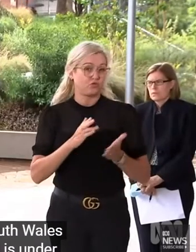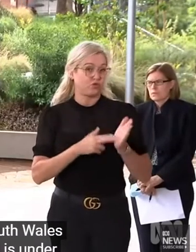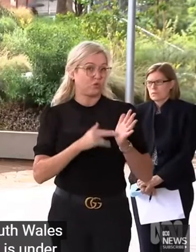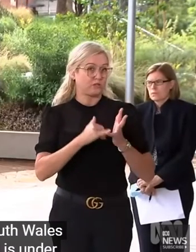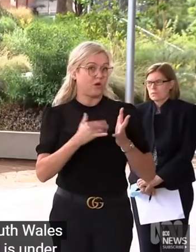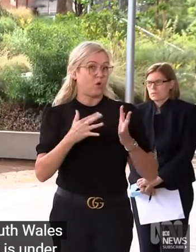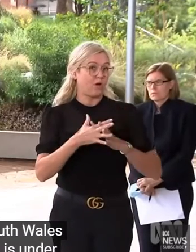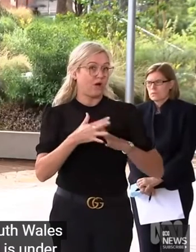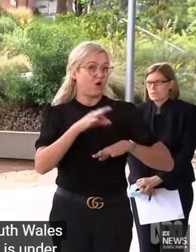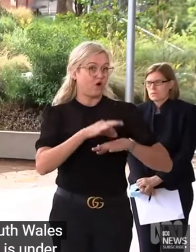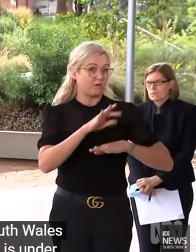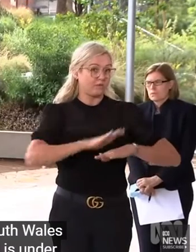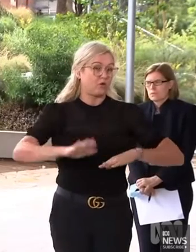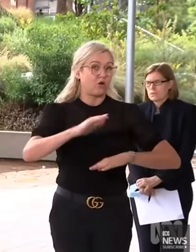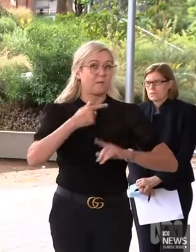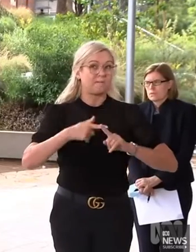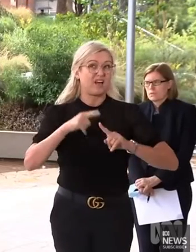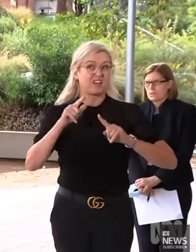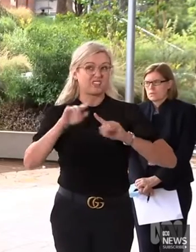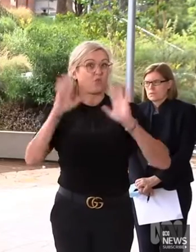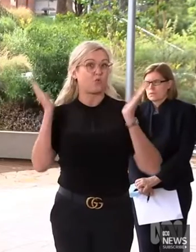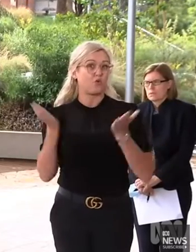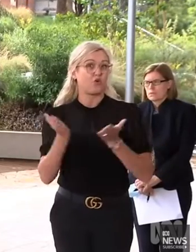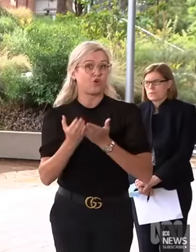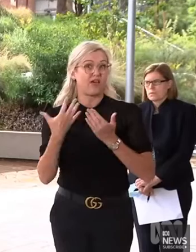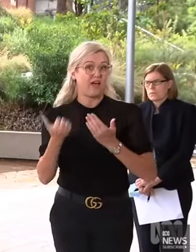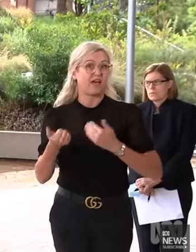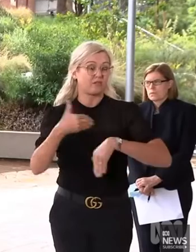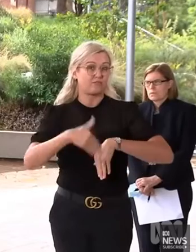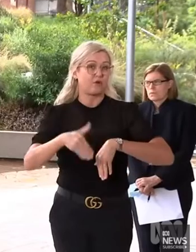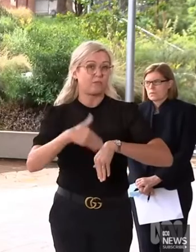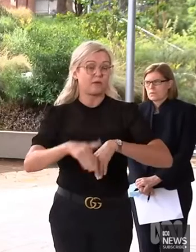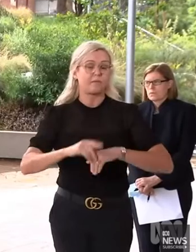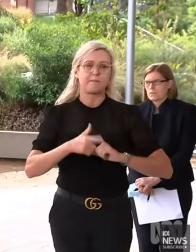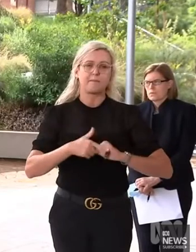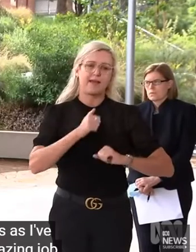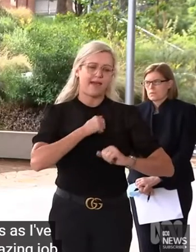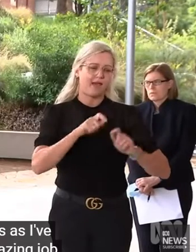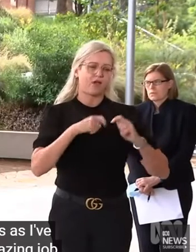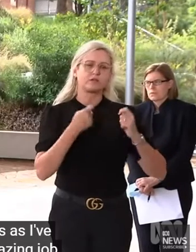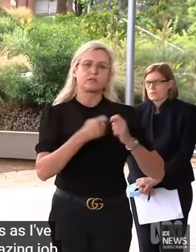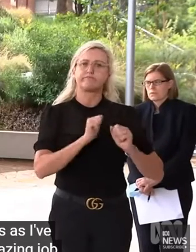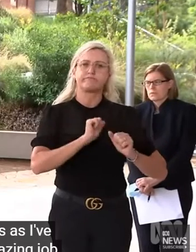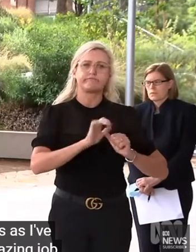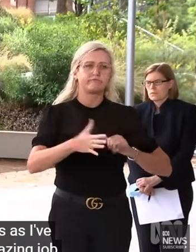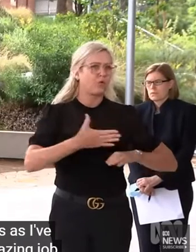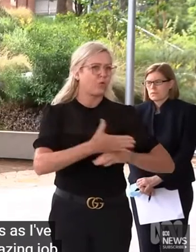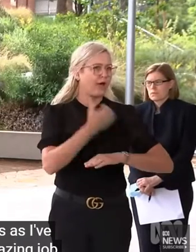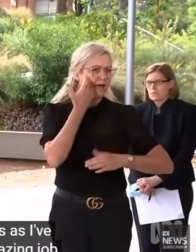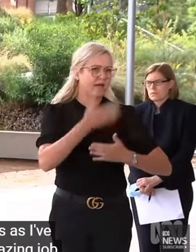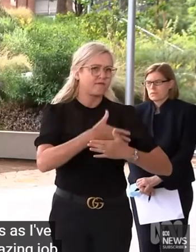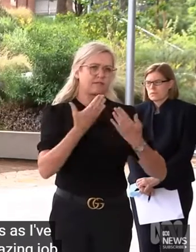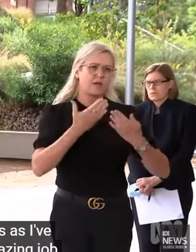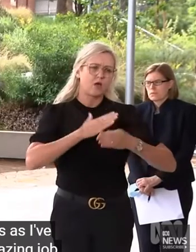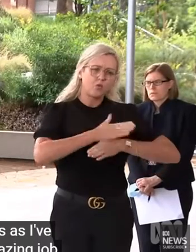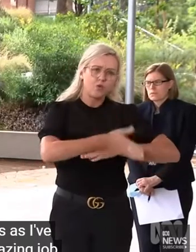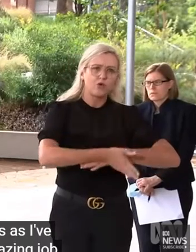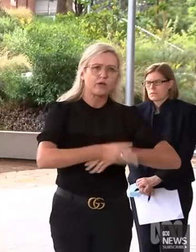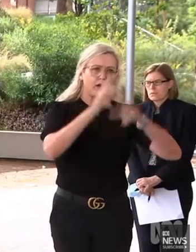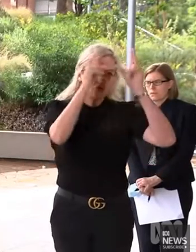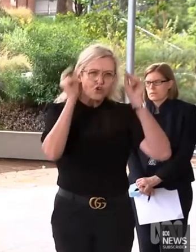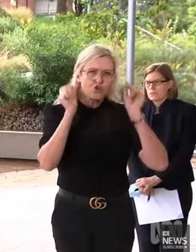under pressure. And our health teams, as I've said, are doing an amazing job, an inspirational job day in, day out. There is